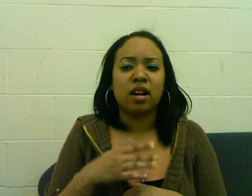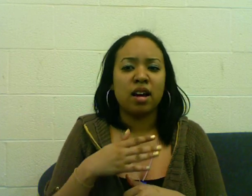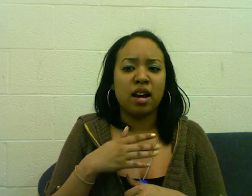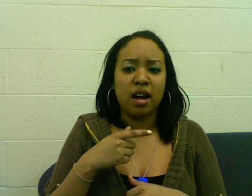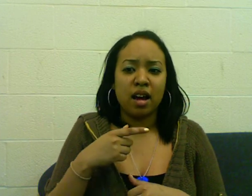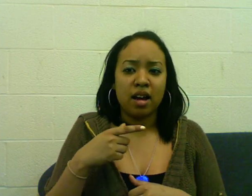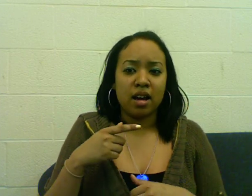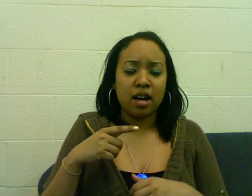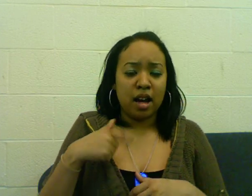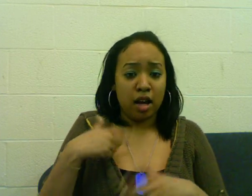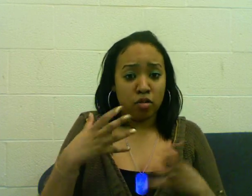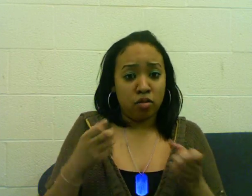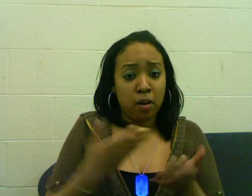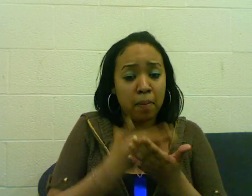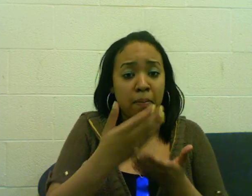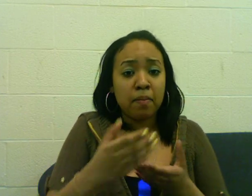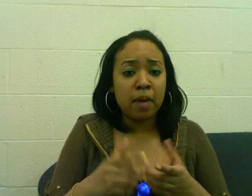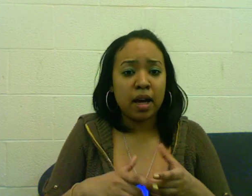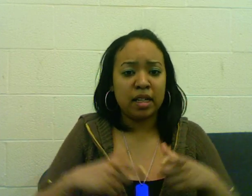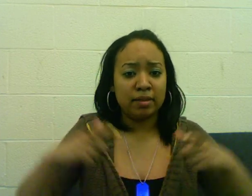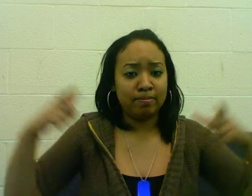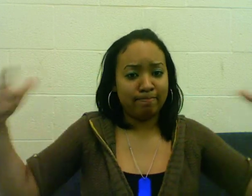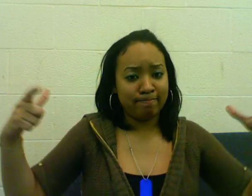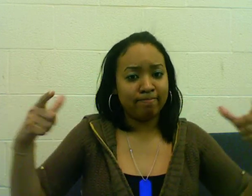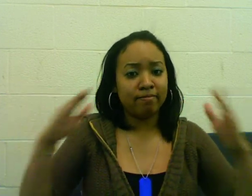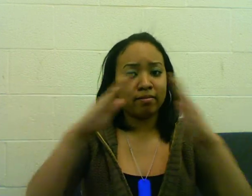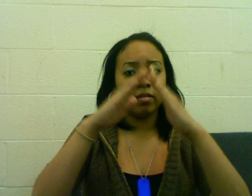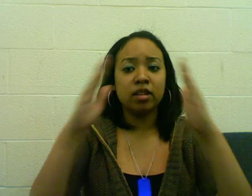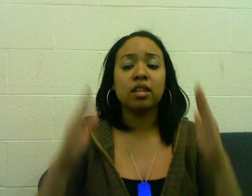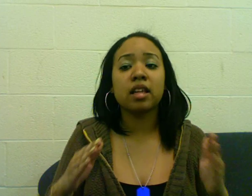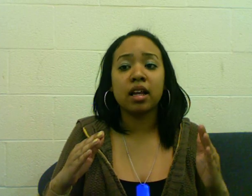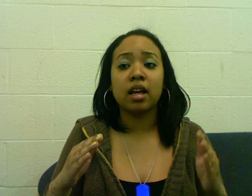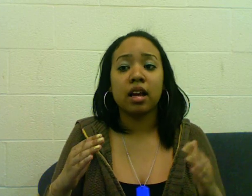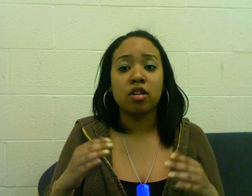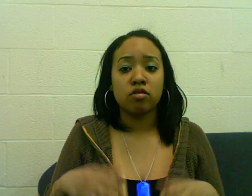I'm a dance floor? She's a whore. Whoever does that, have a whore. Oh, sorry.